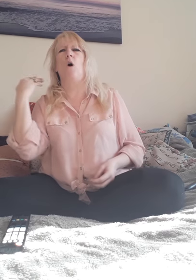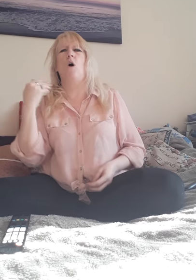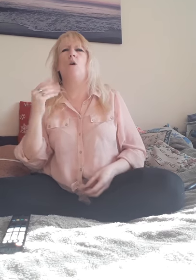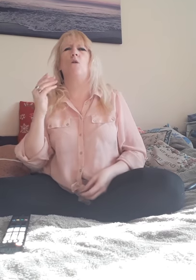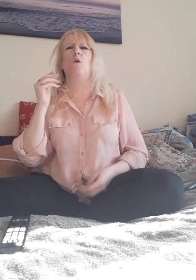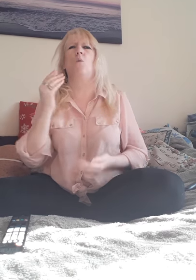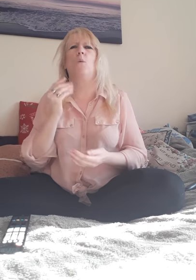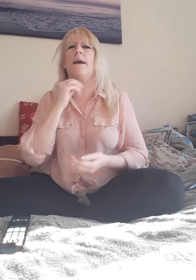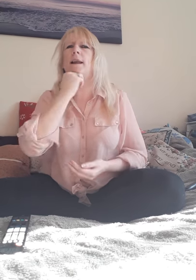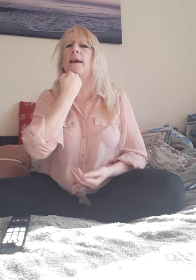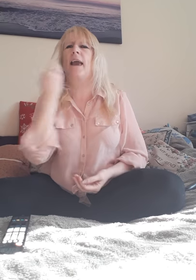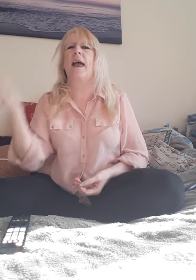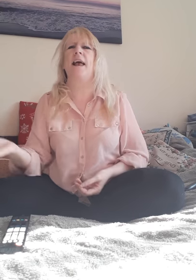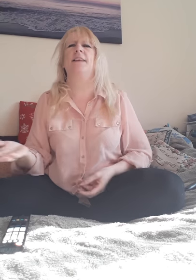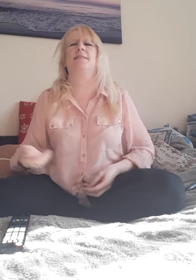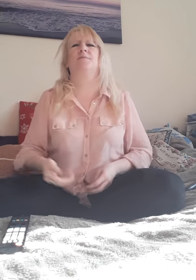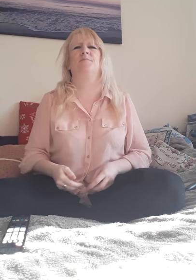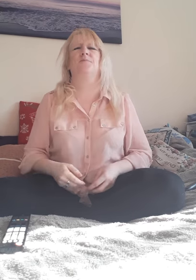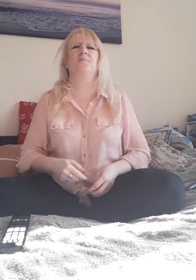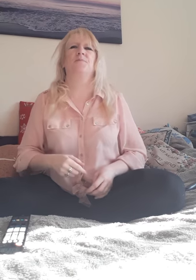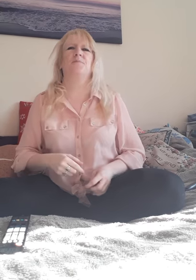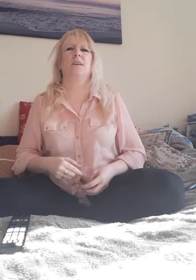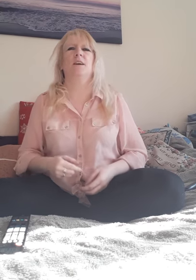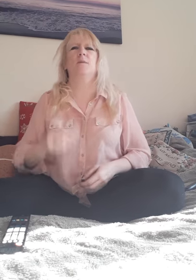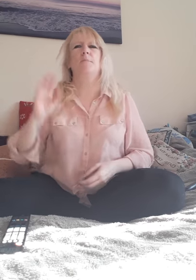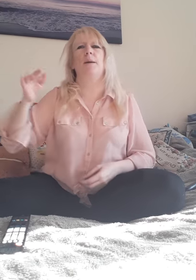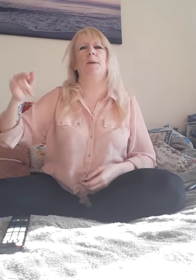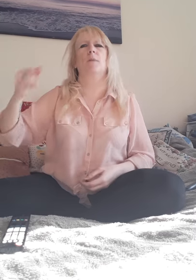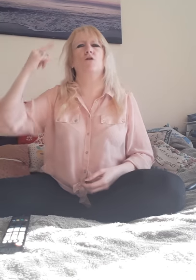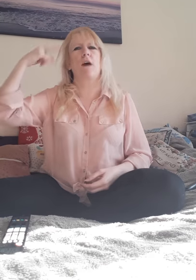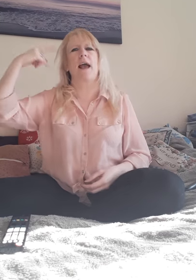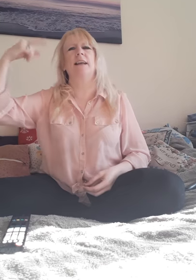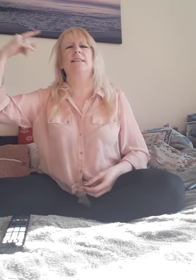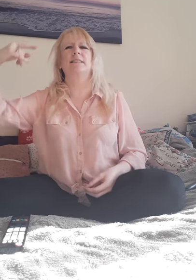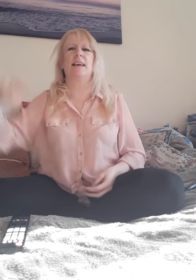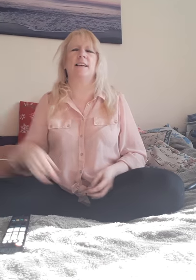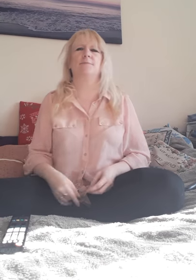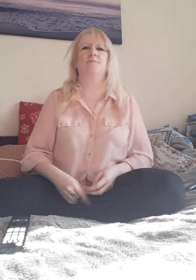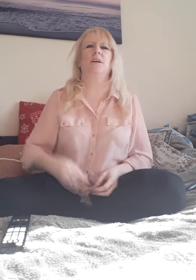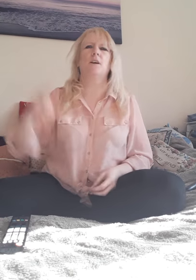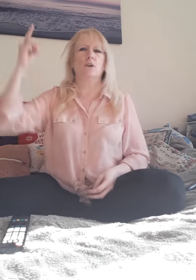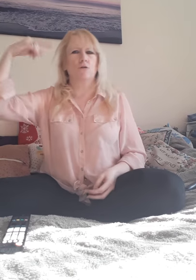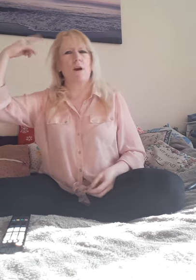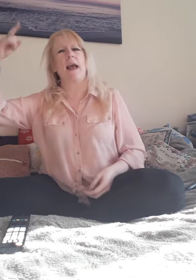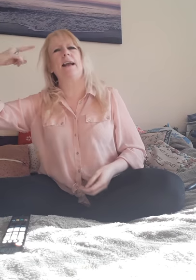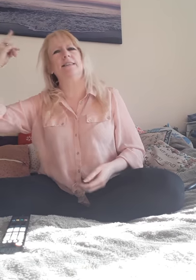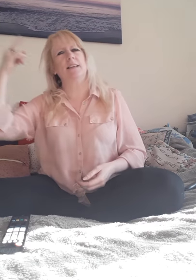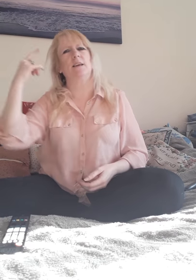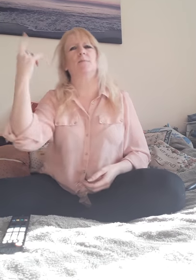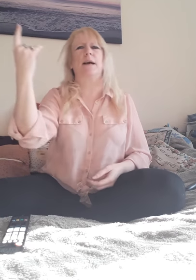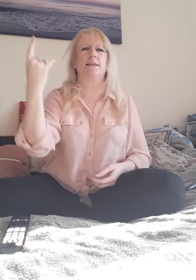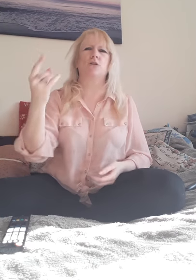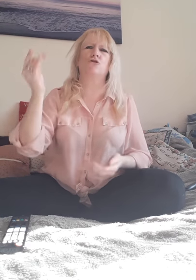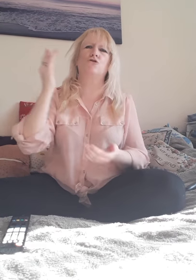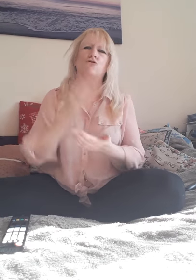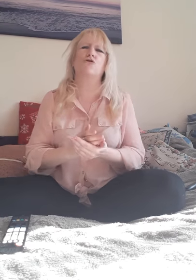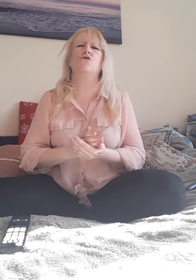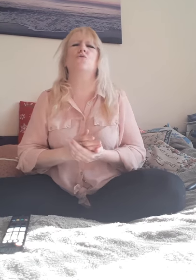or will again. And maybe you're crazy, or crazy, it's true.